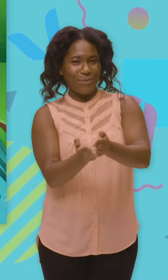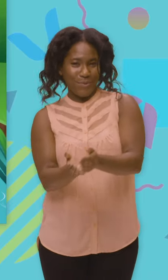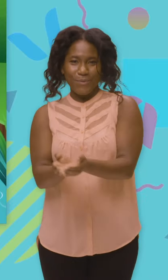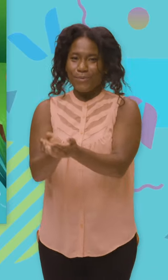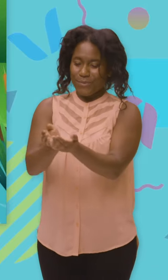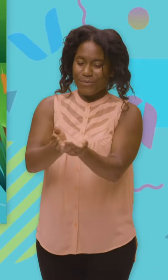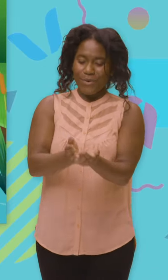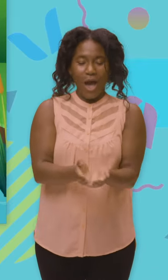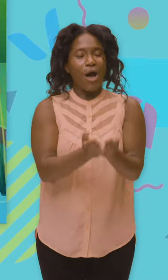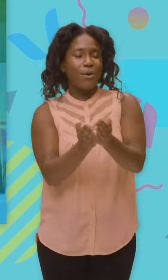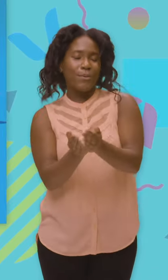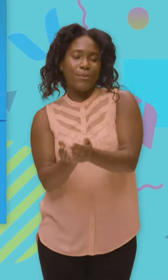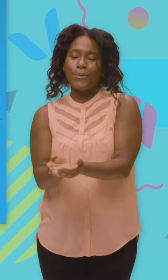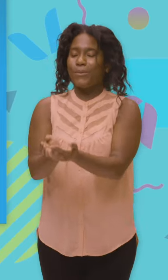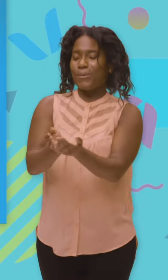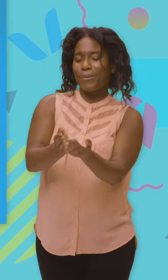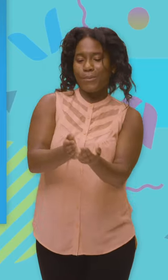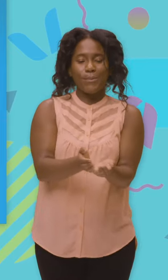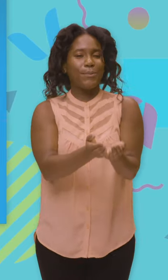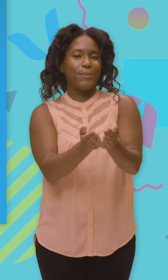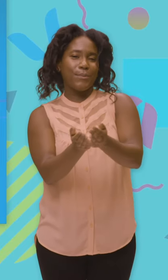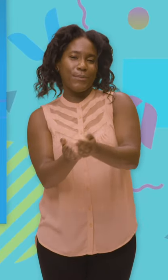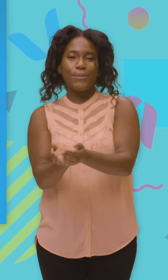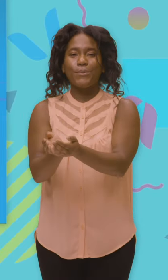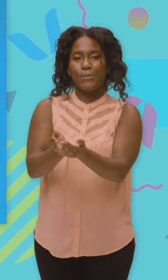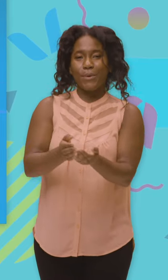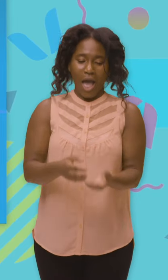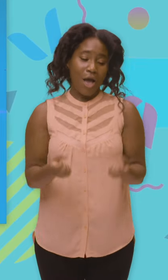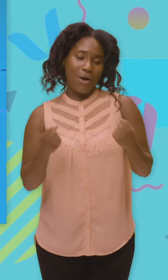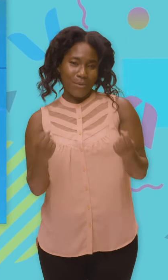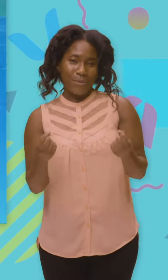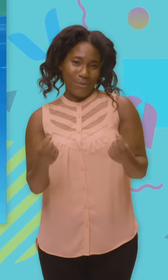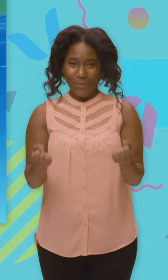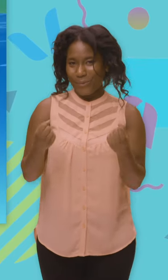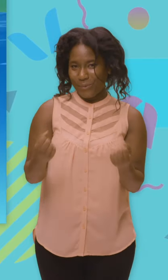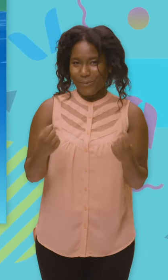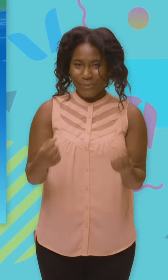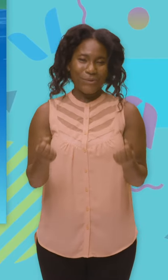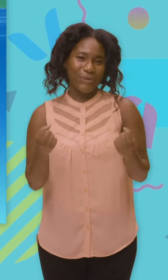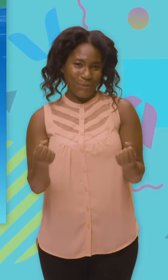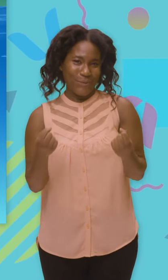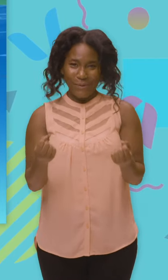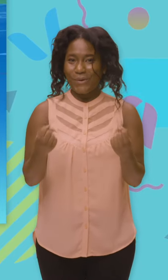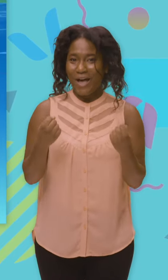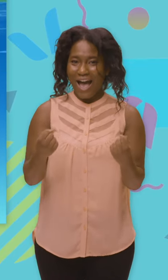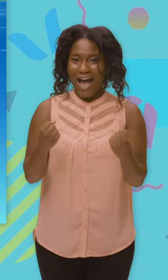river, sailing on the sea. Cruising on the ocean,